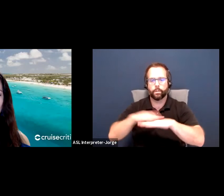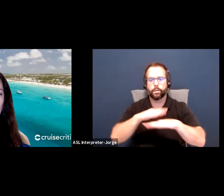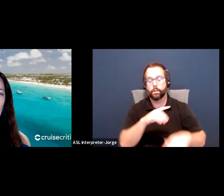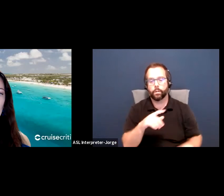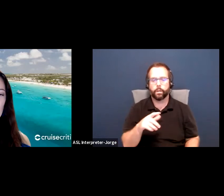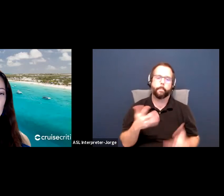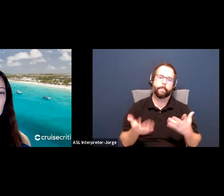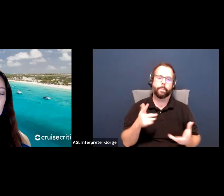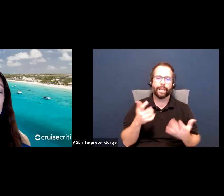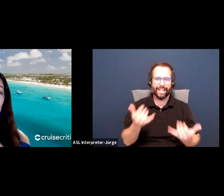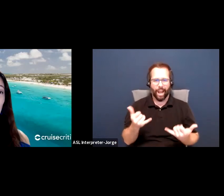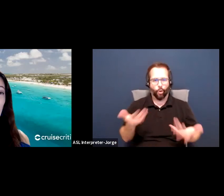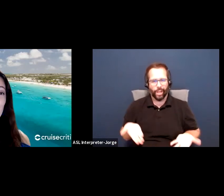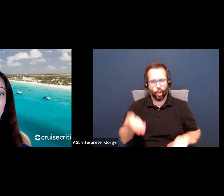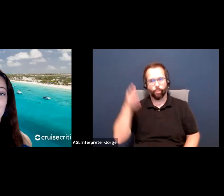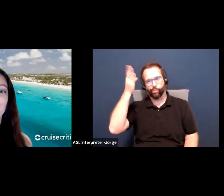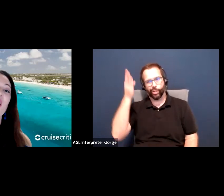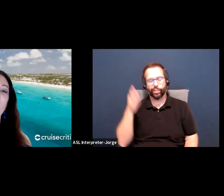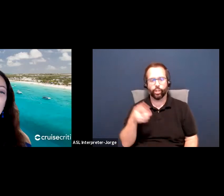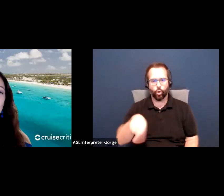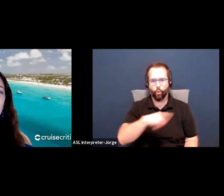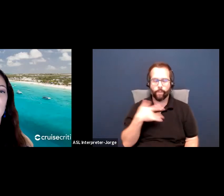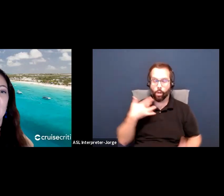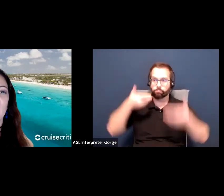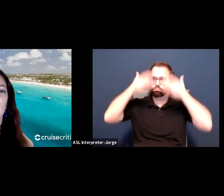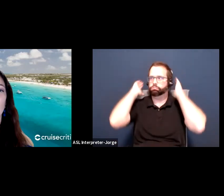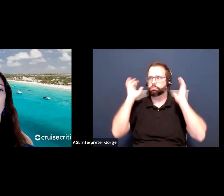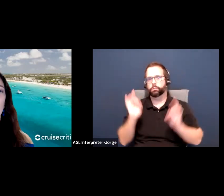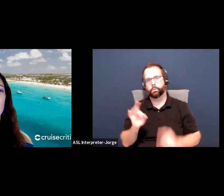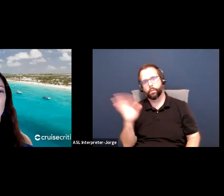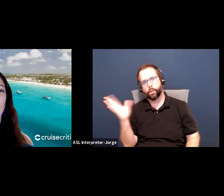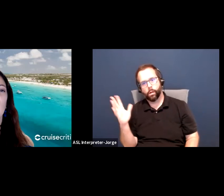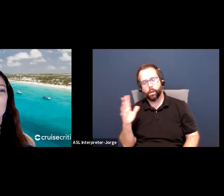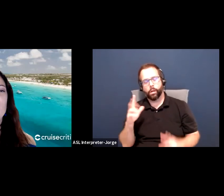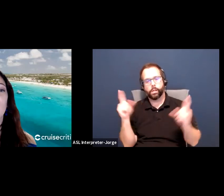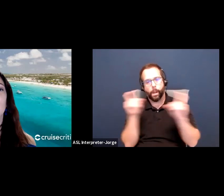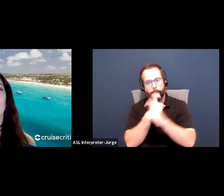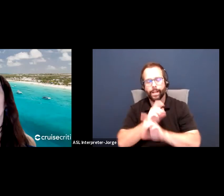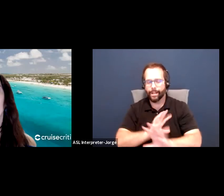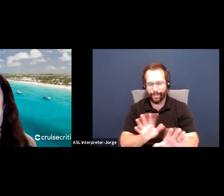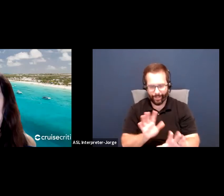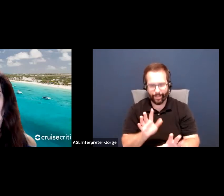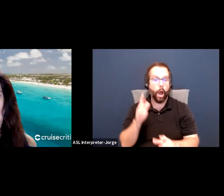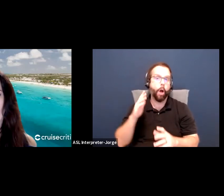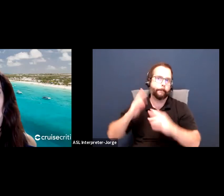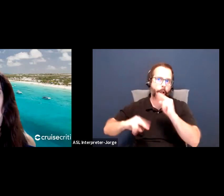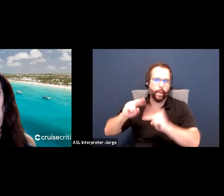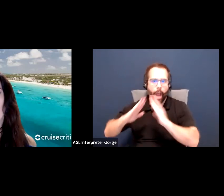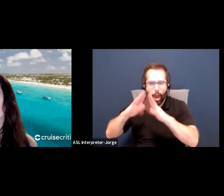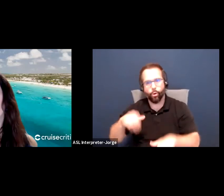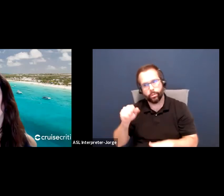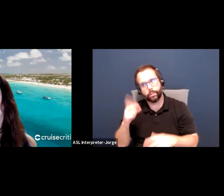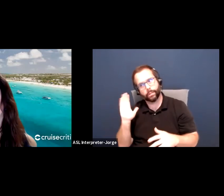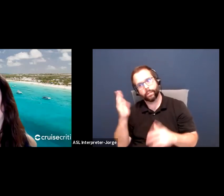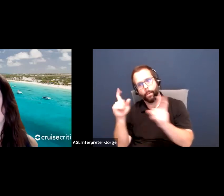might look on here or as building a house is, but they are very valuable and people can rally behind them. This